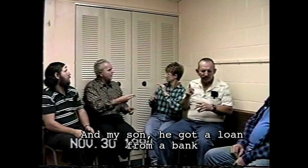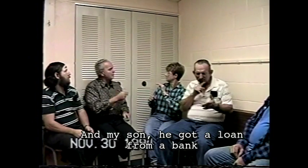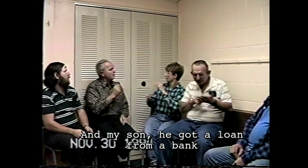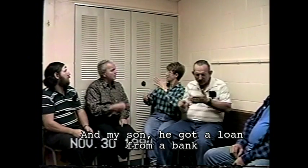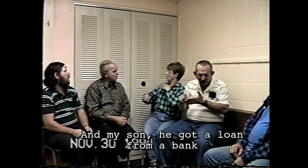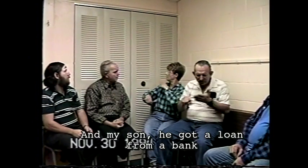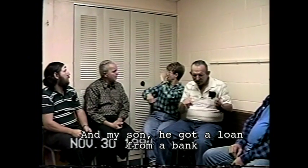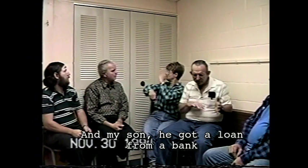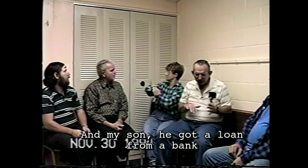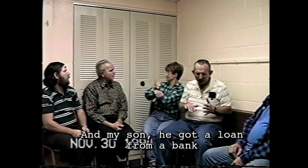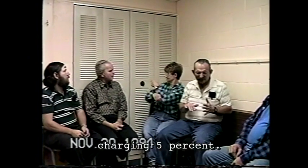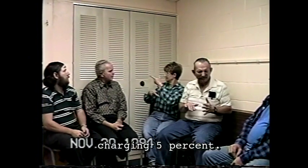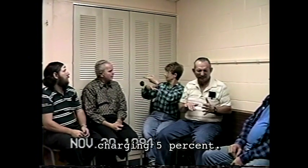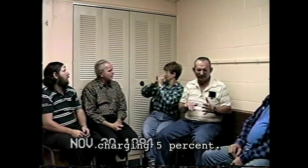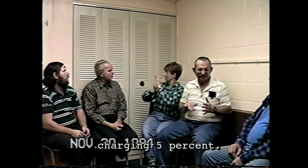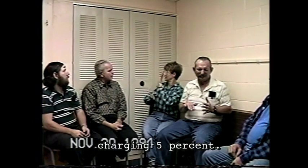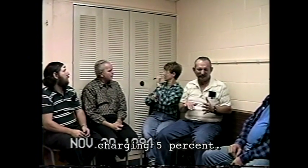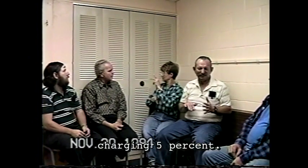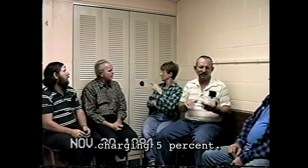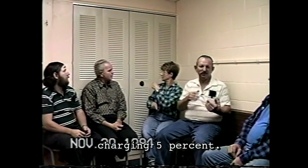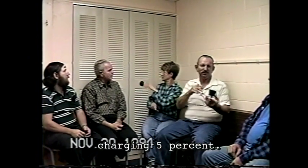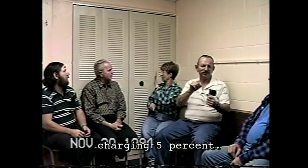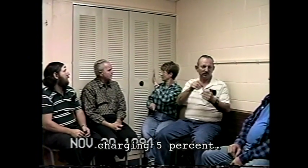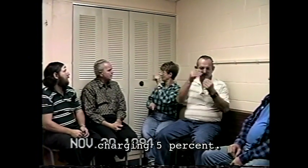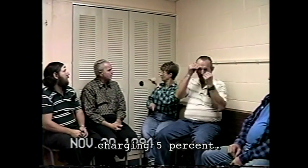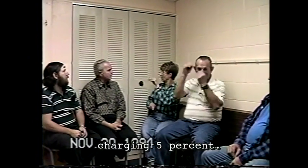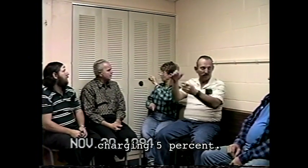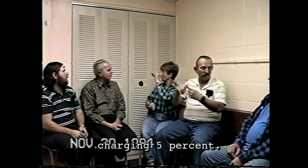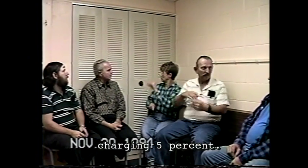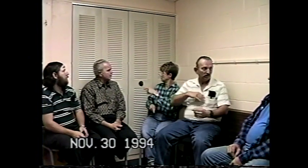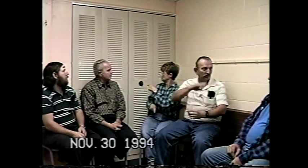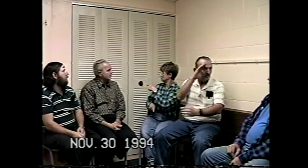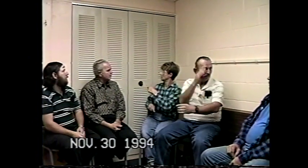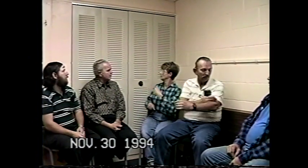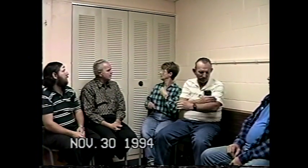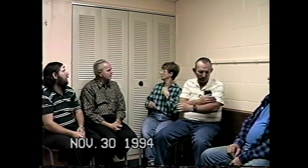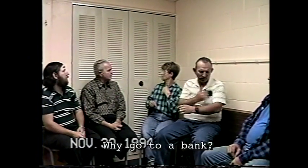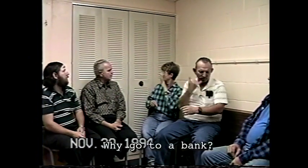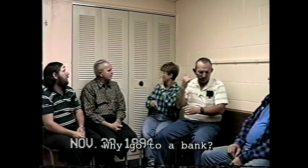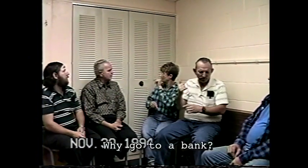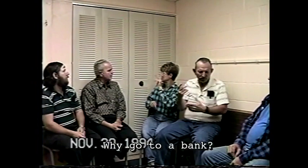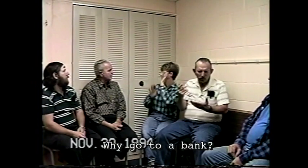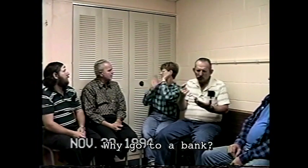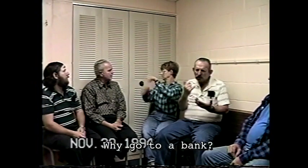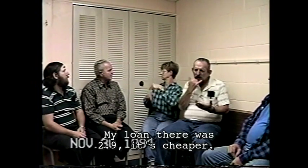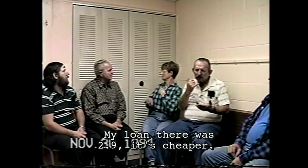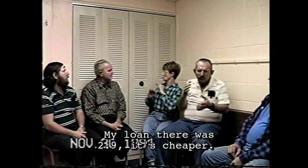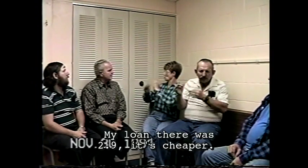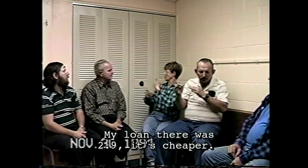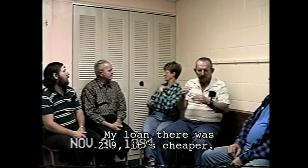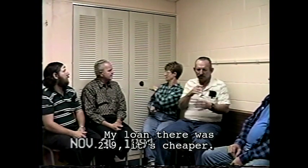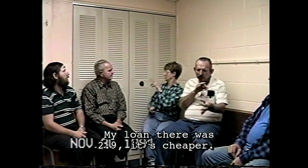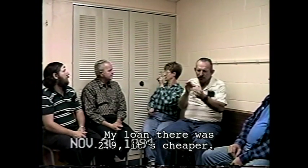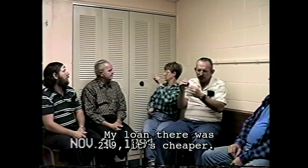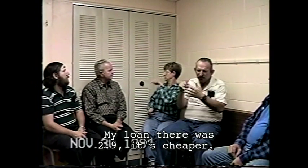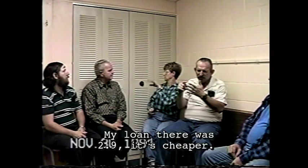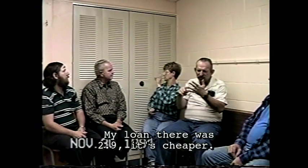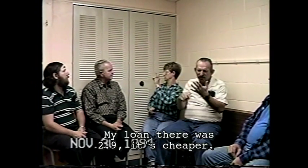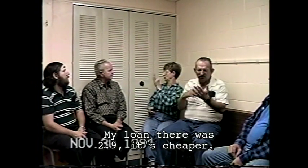my son, he got a loan from a bank charging 5%. Why go to a bank? My loan there was $2.9. It's